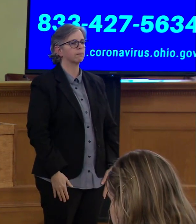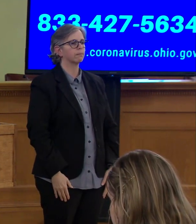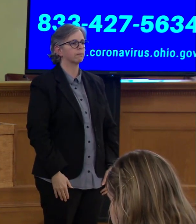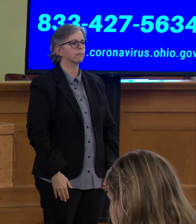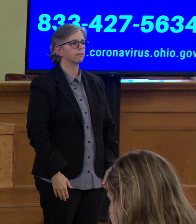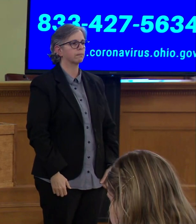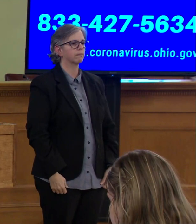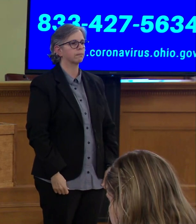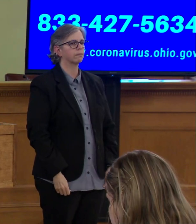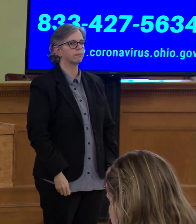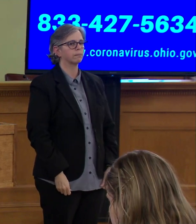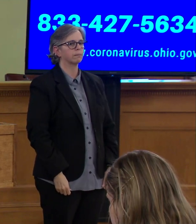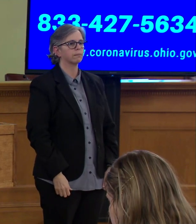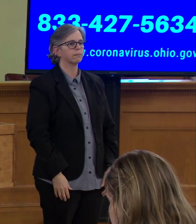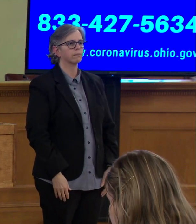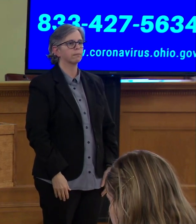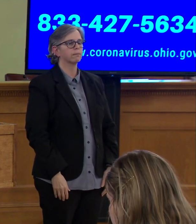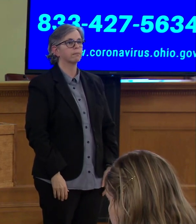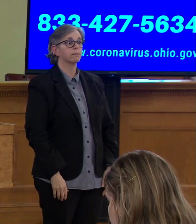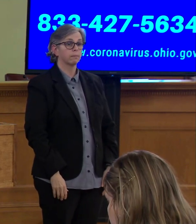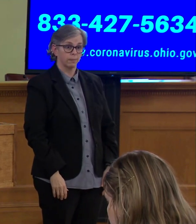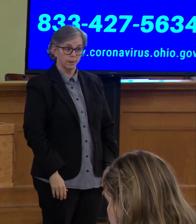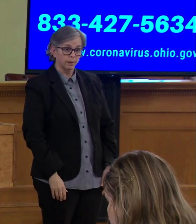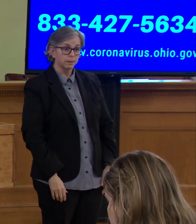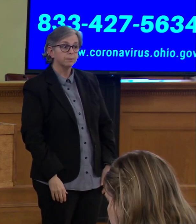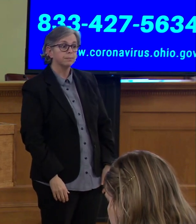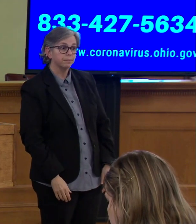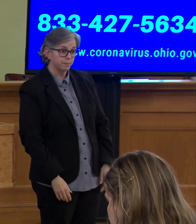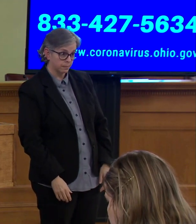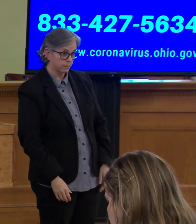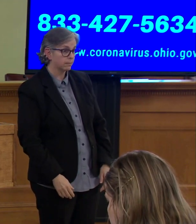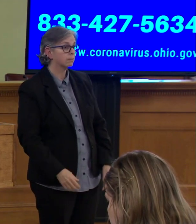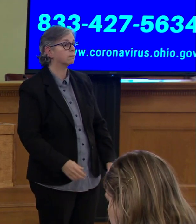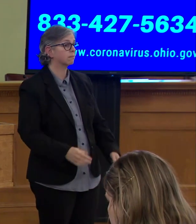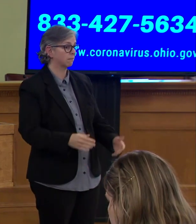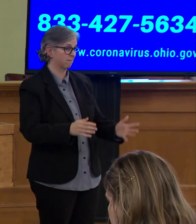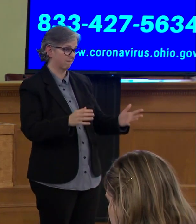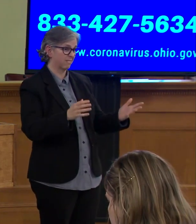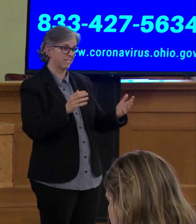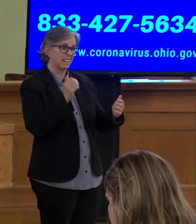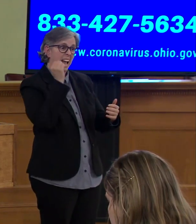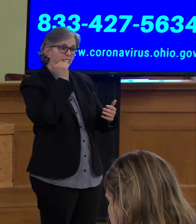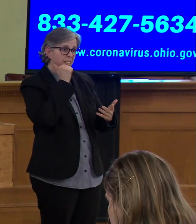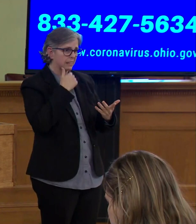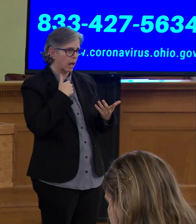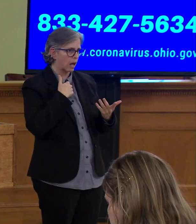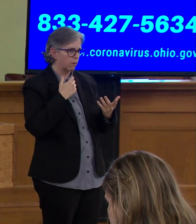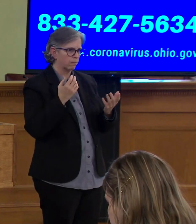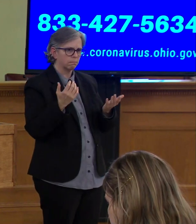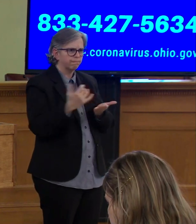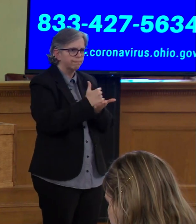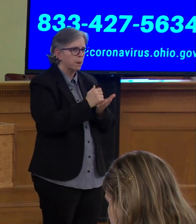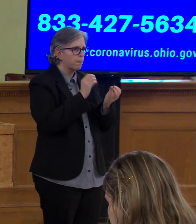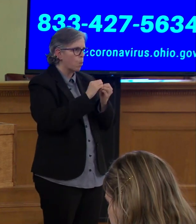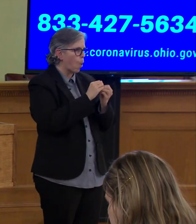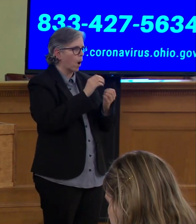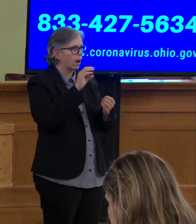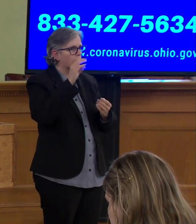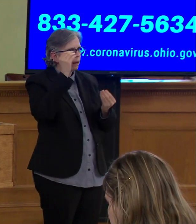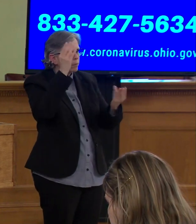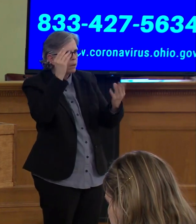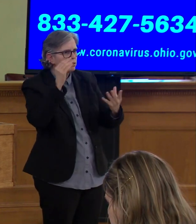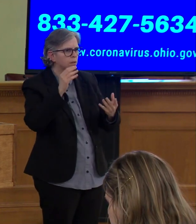We continue to evolve every day, we continue to have more facts, we process more